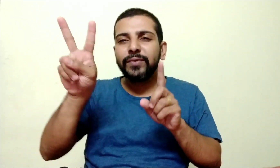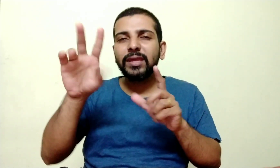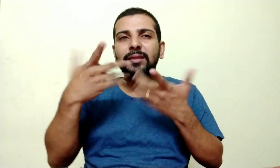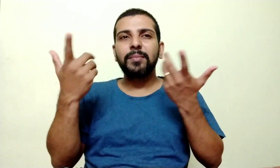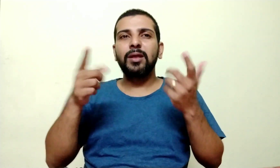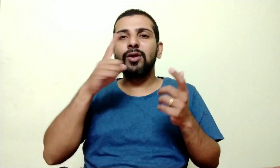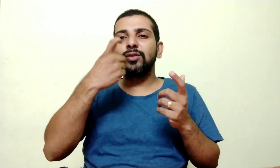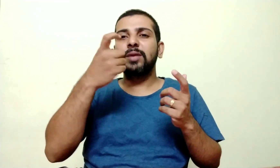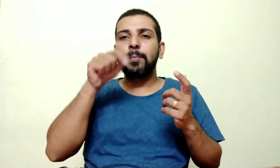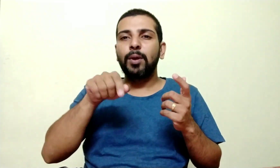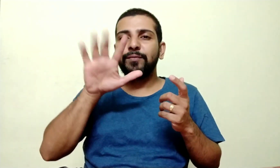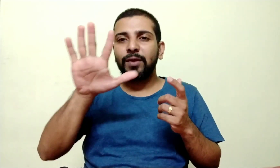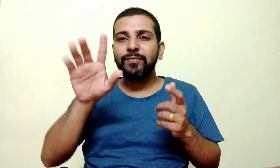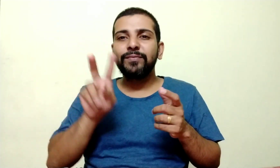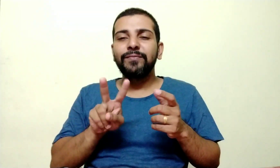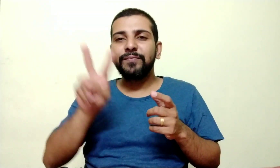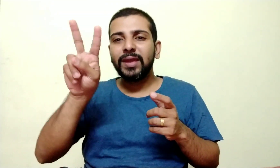Can't you see